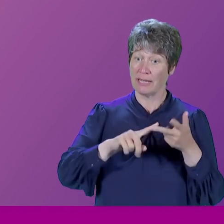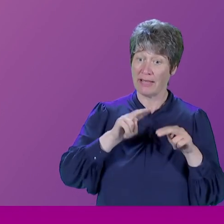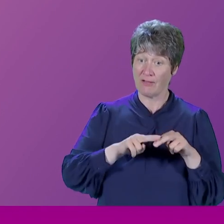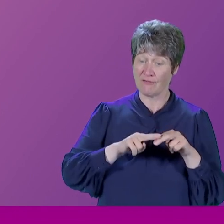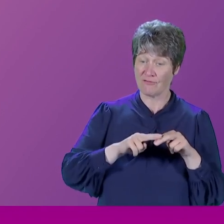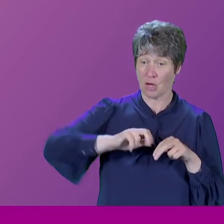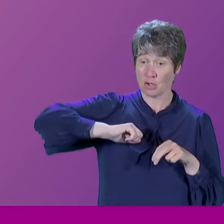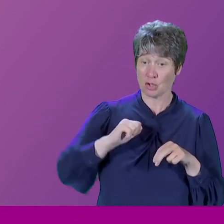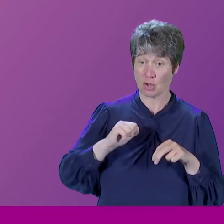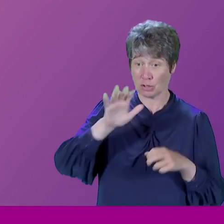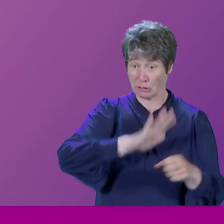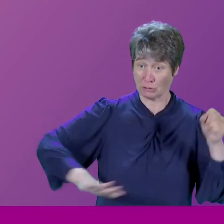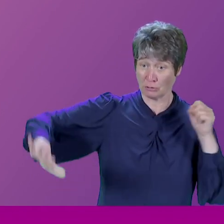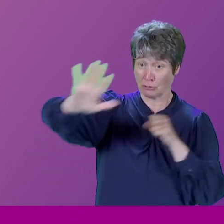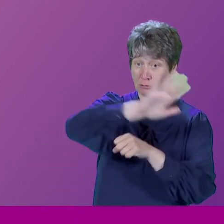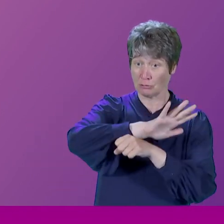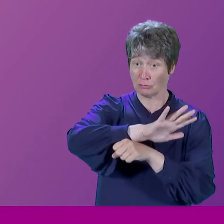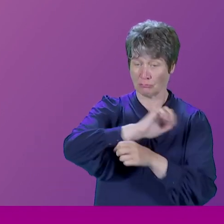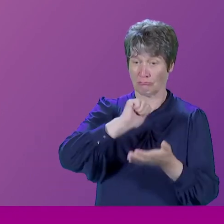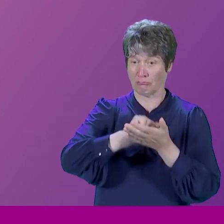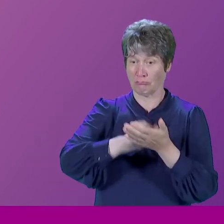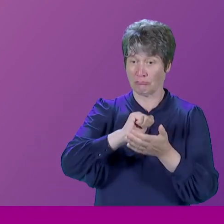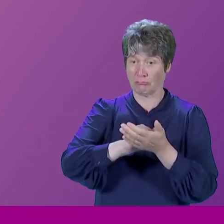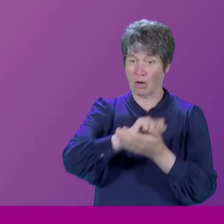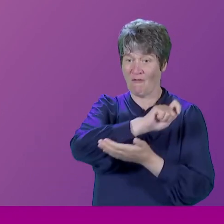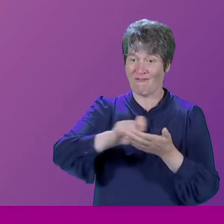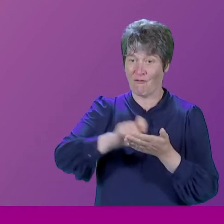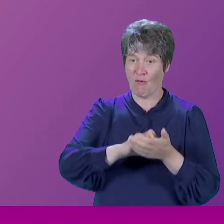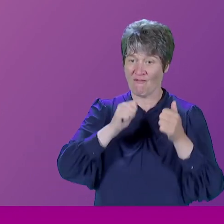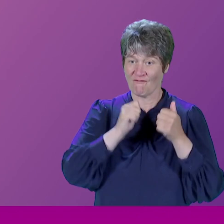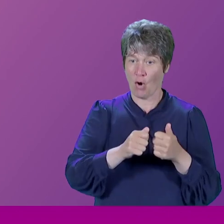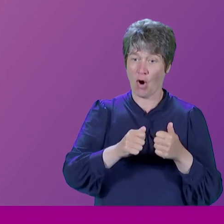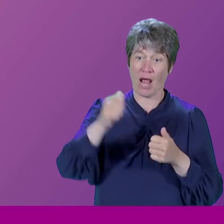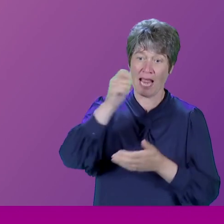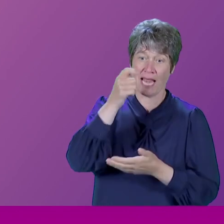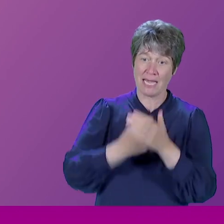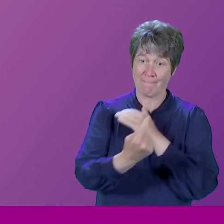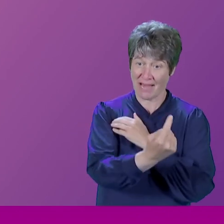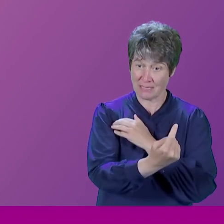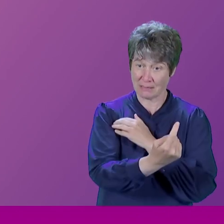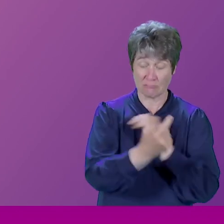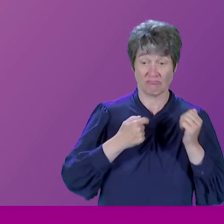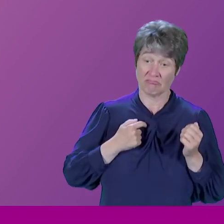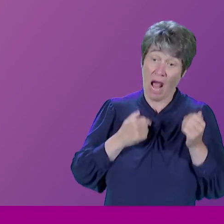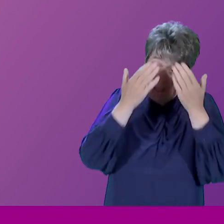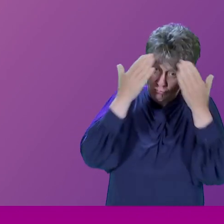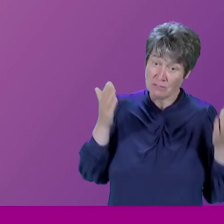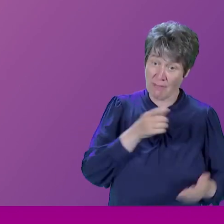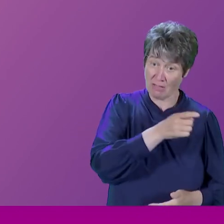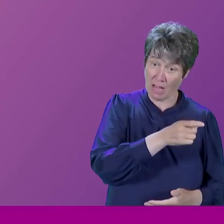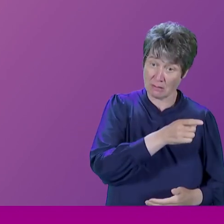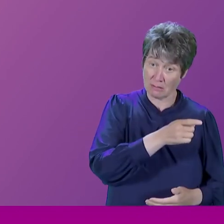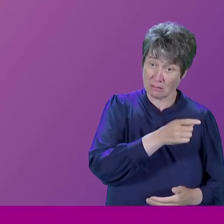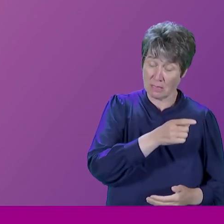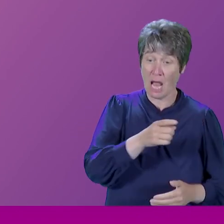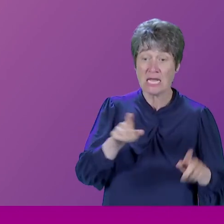for independence, of course, I will respect that, in the same way as I respect the fact that the people of the United Kingdom voted